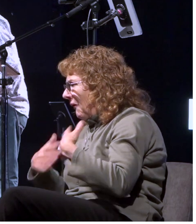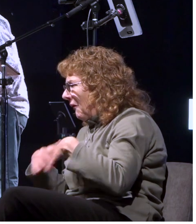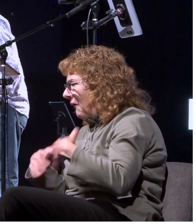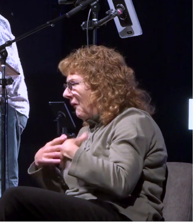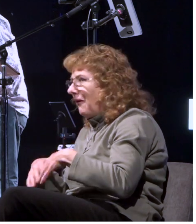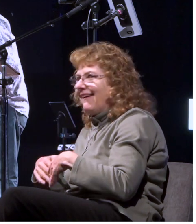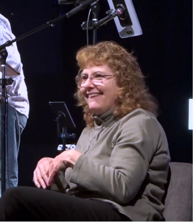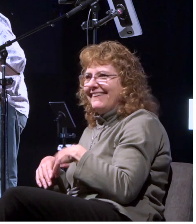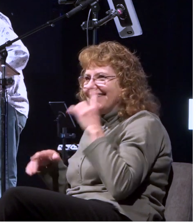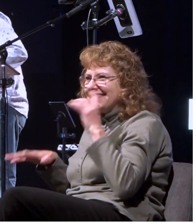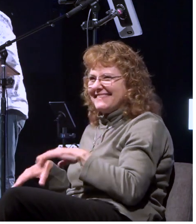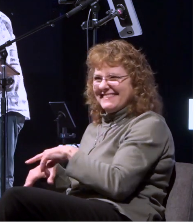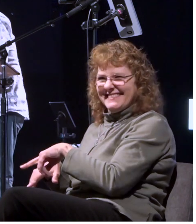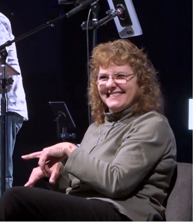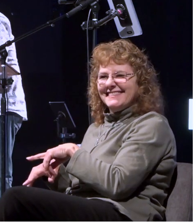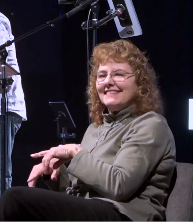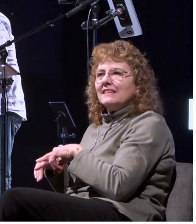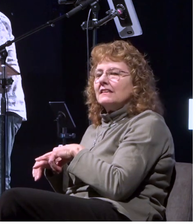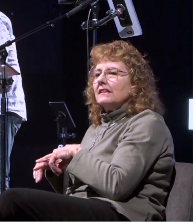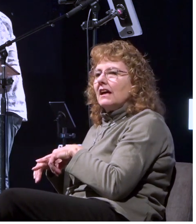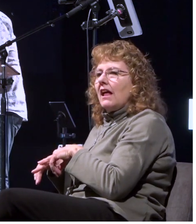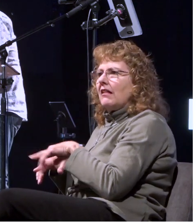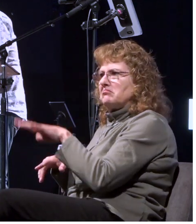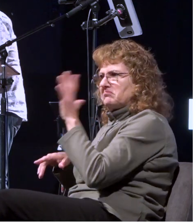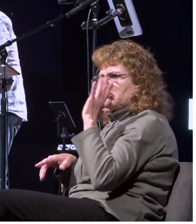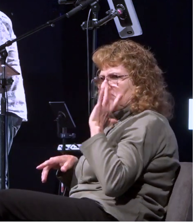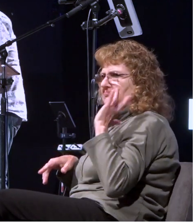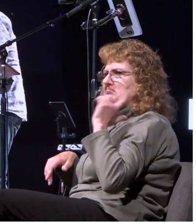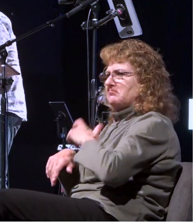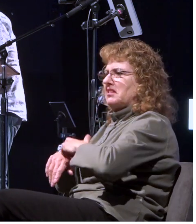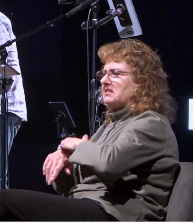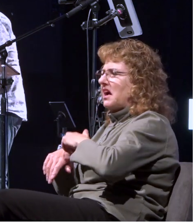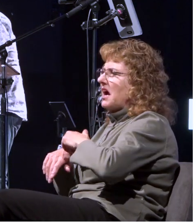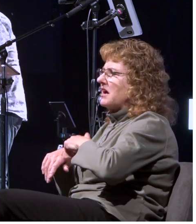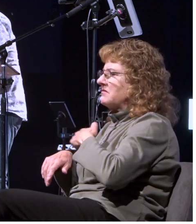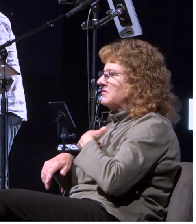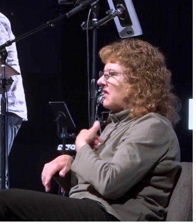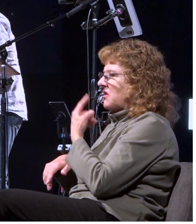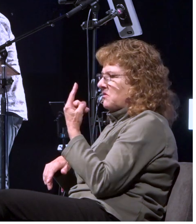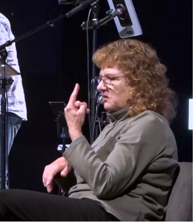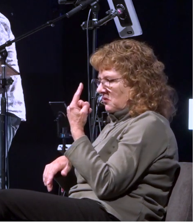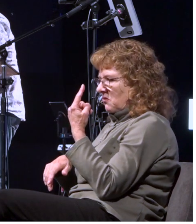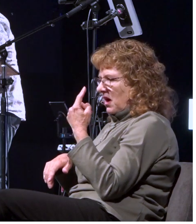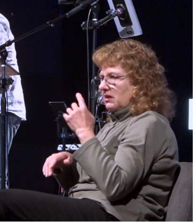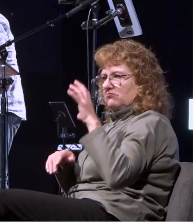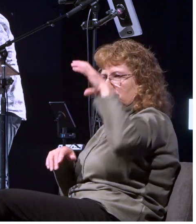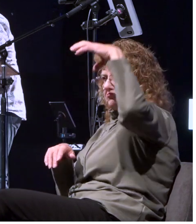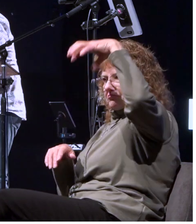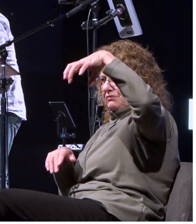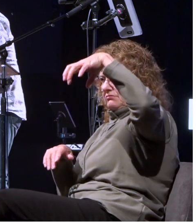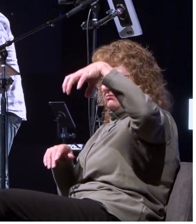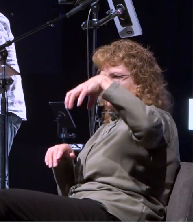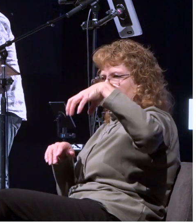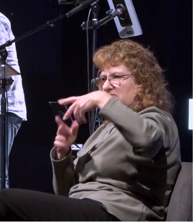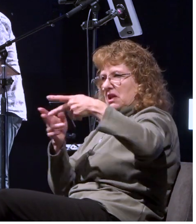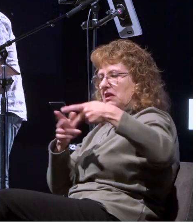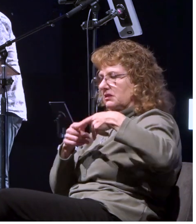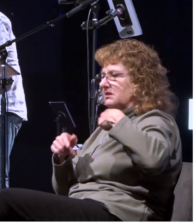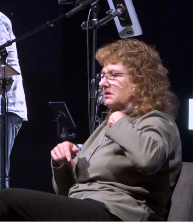region there was an uh there was an estate of the leading citizen of the island whose name was uh uh publius who received us and